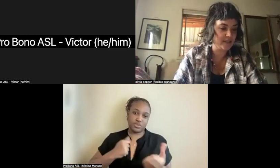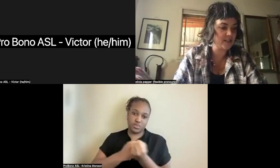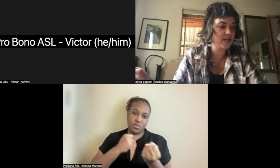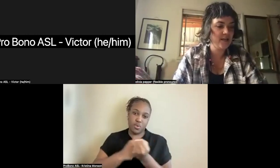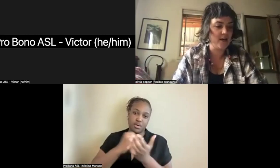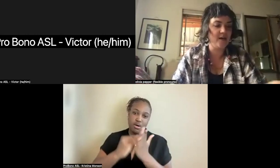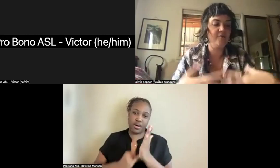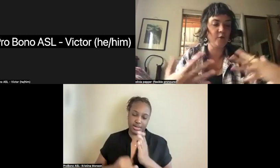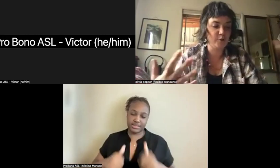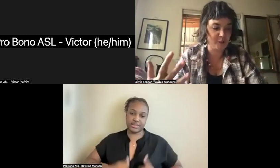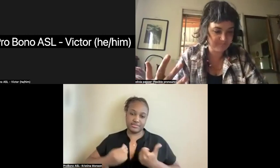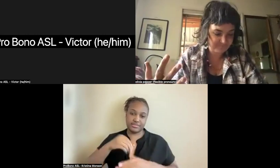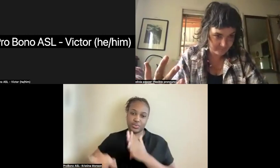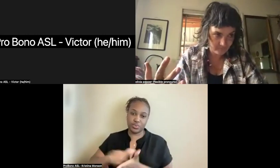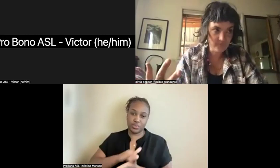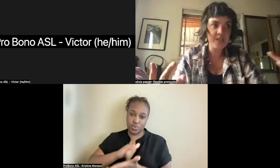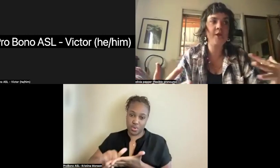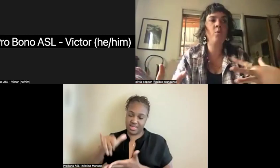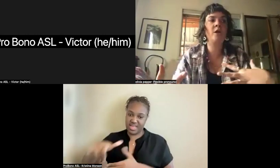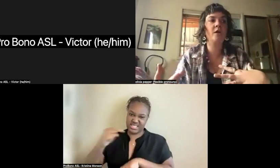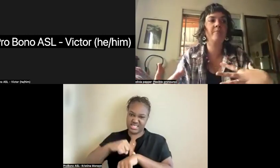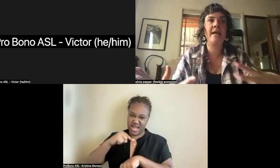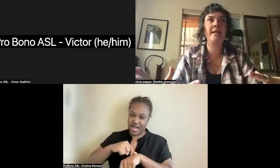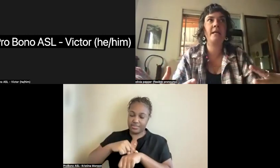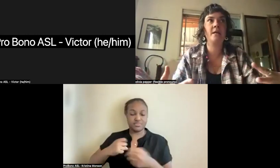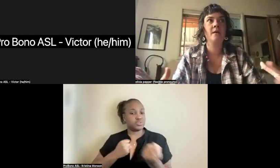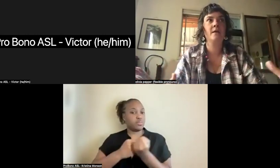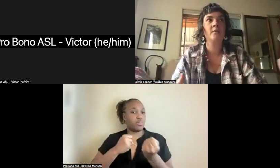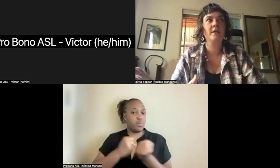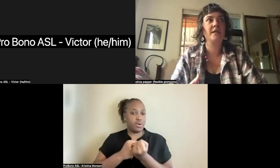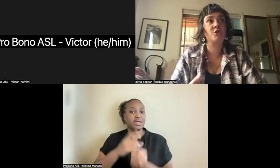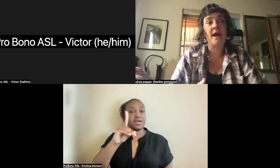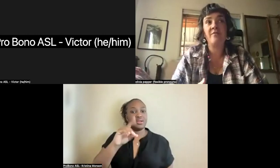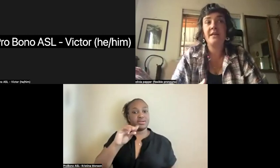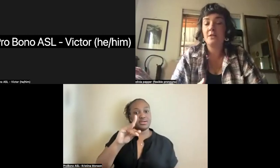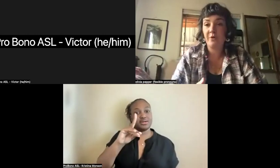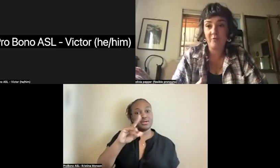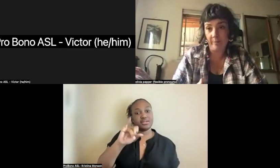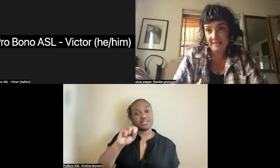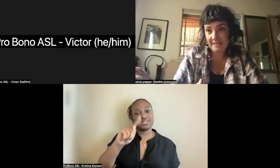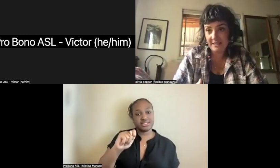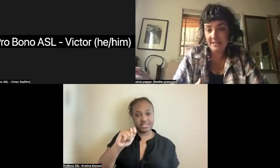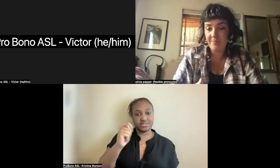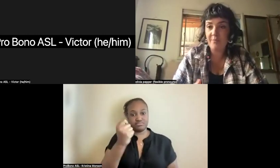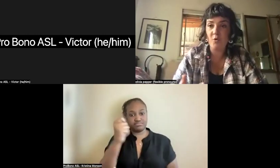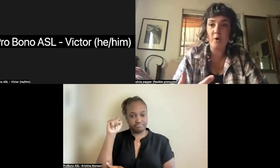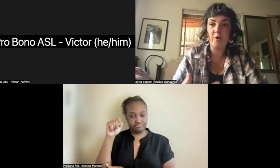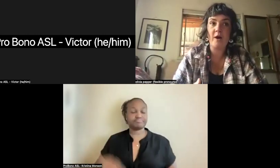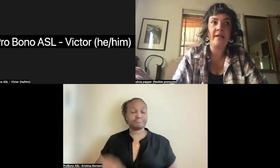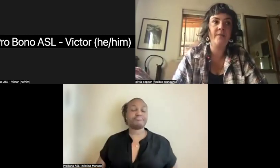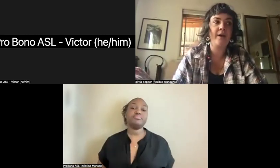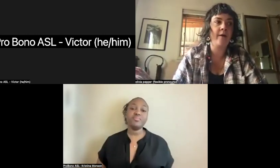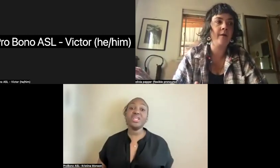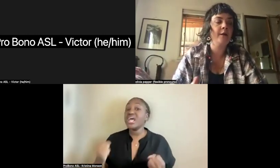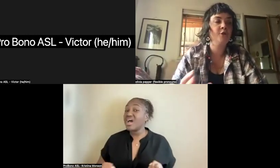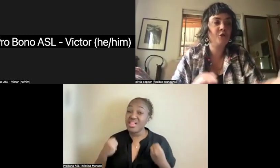Dadaist evolution. There were many extravagant performances that people wrote about